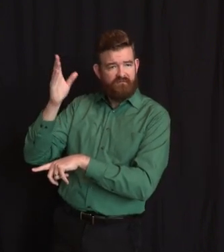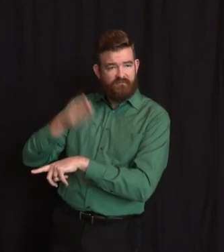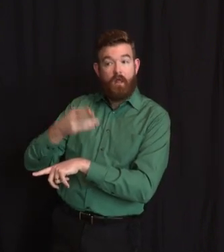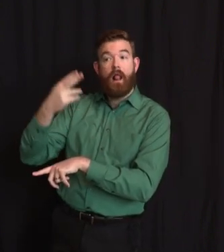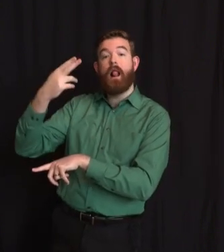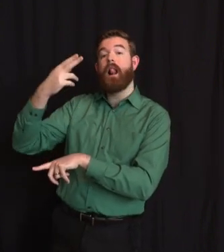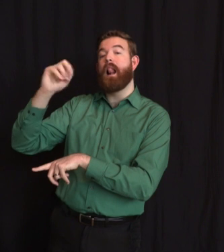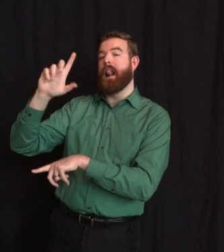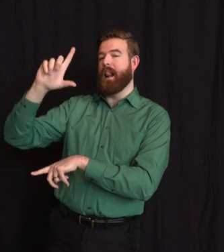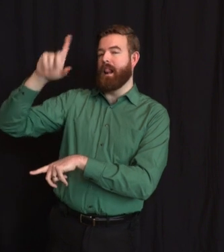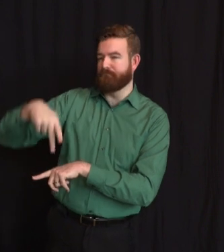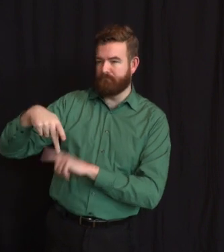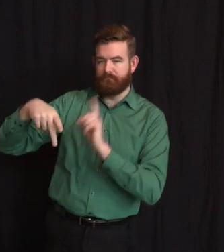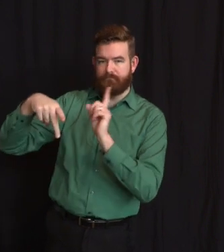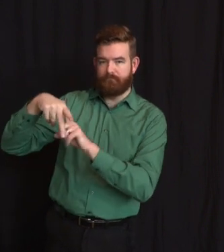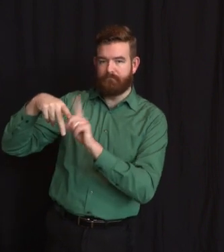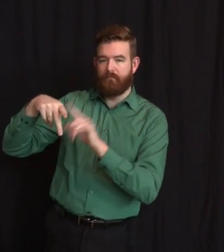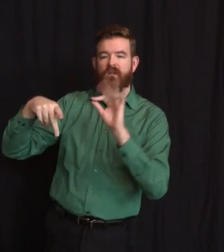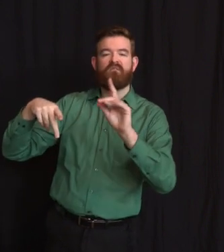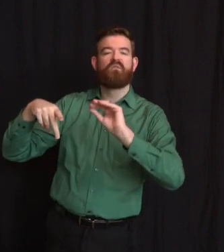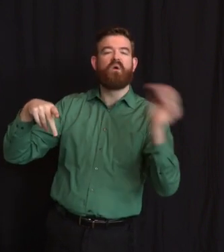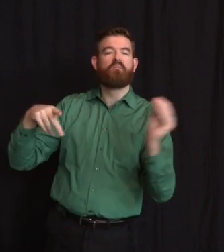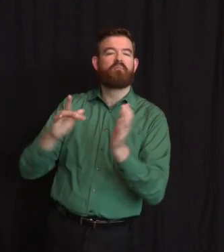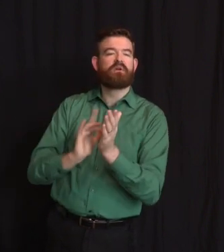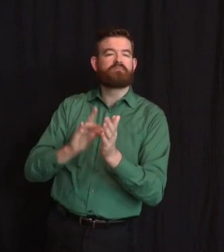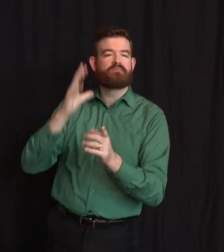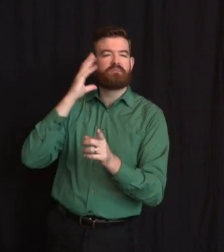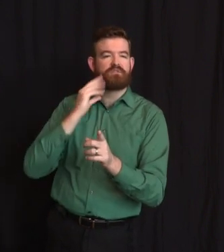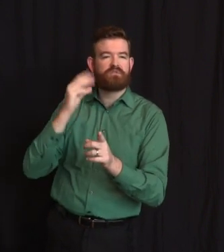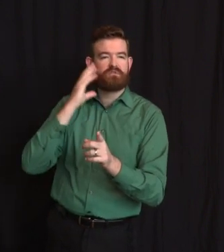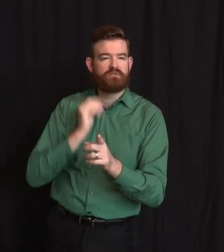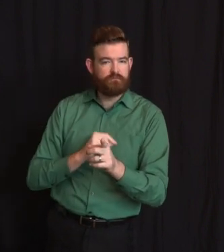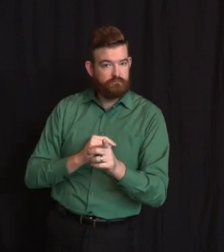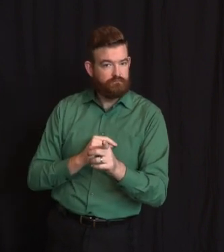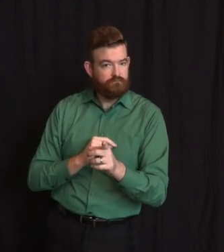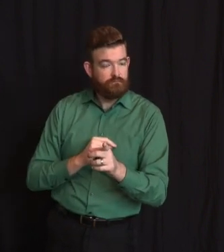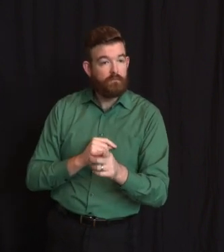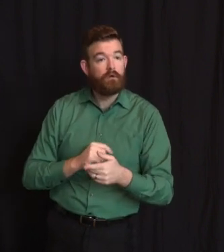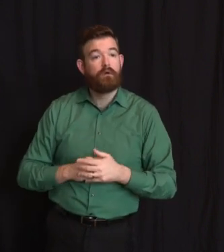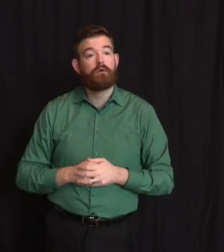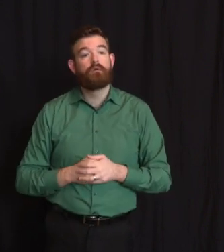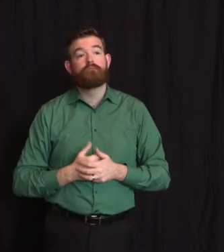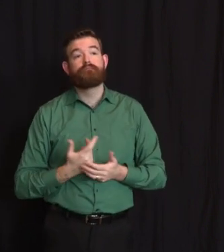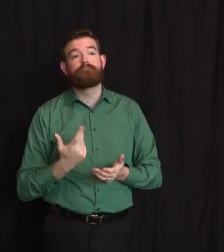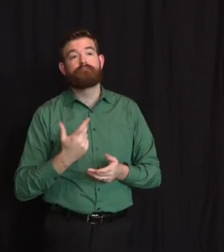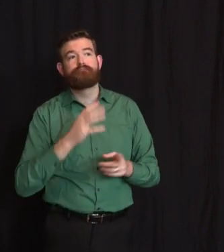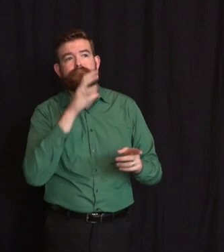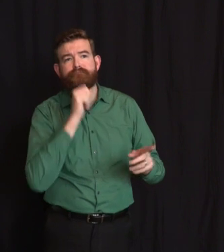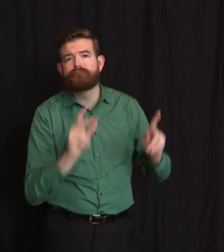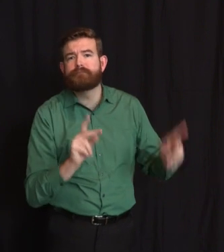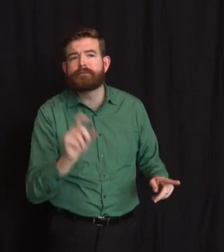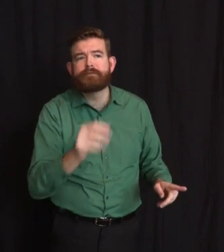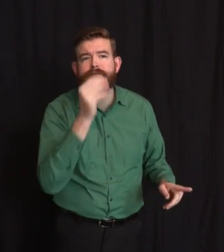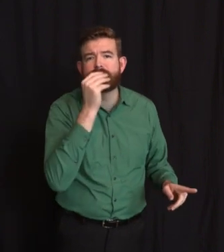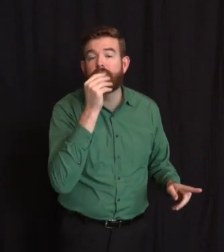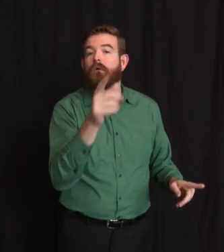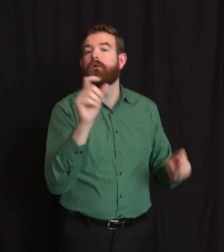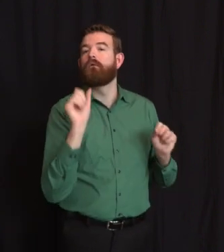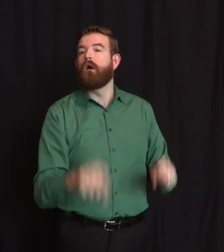most immediate needs are for people who help deliver meals to elderly or otherwise vulnerable residents and to assist